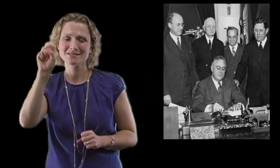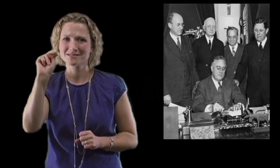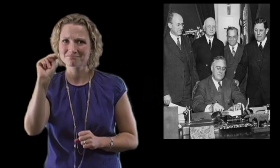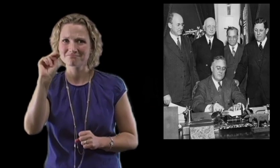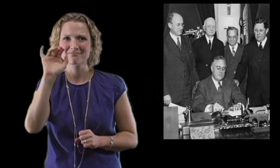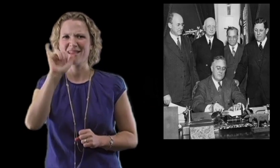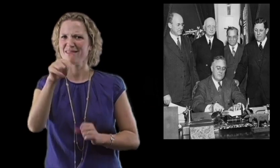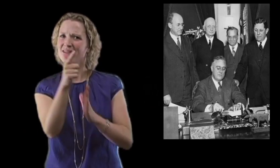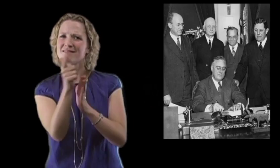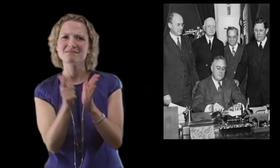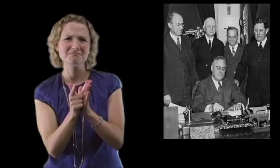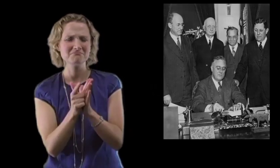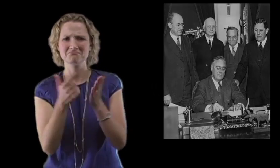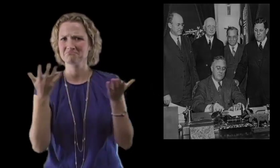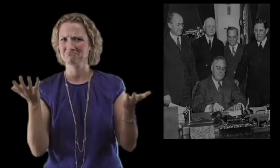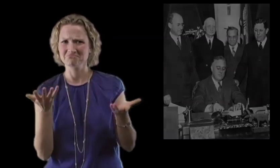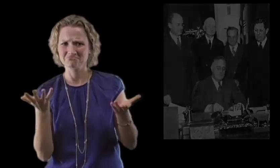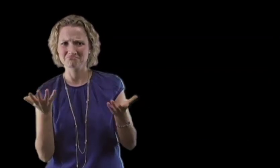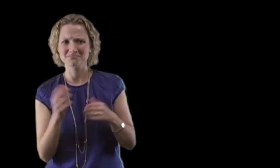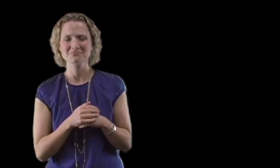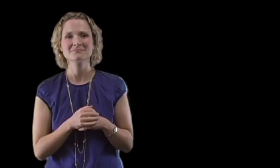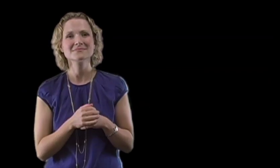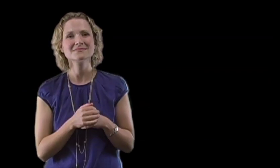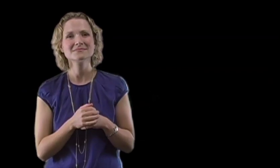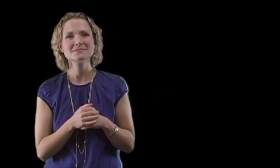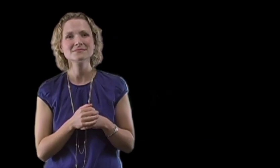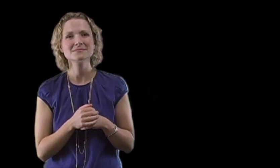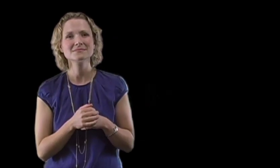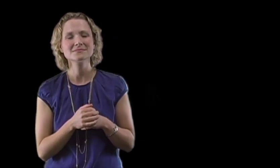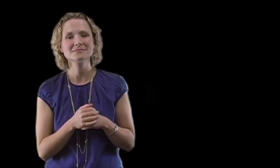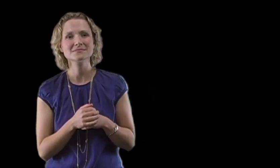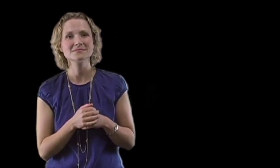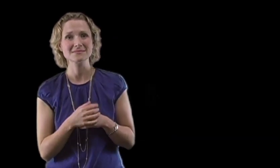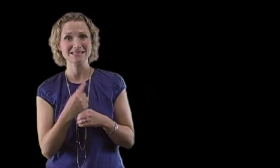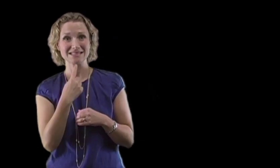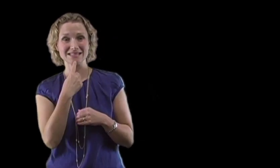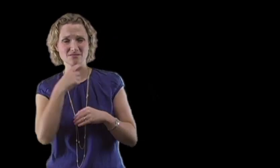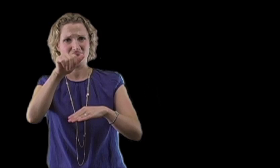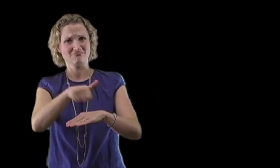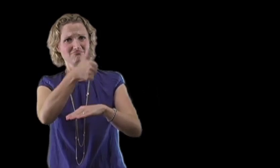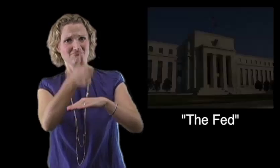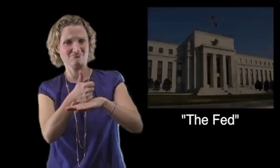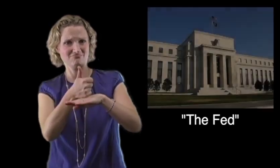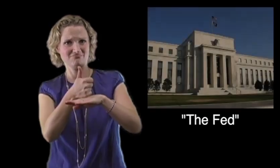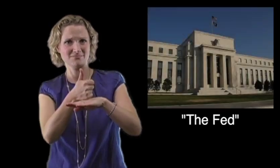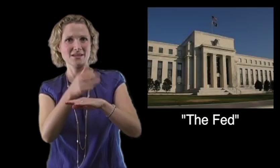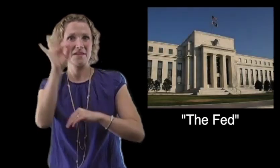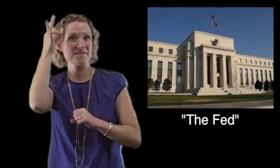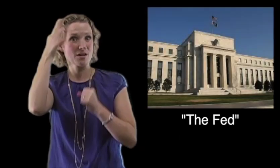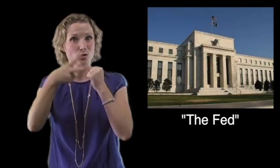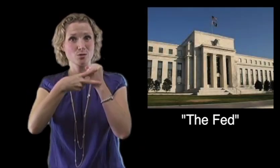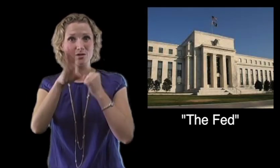Signed by President Wilson, that law established the Fed.